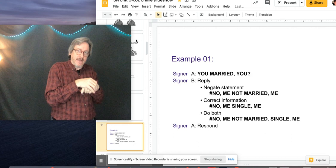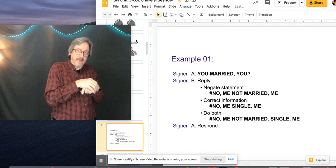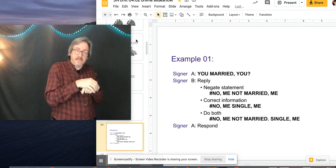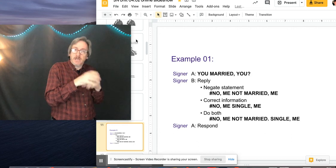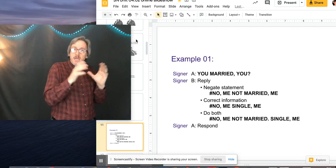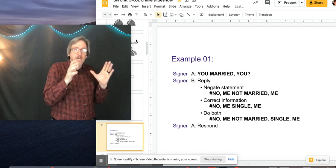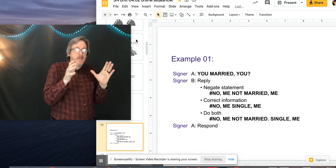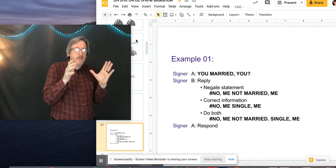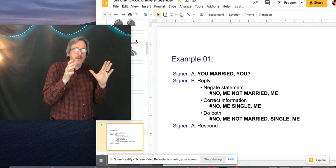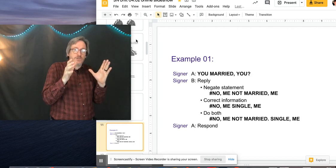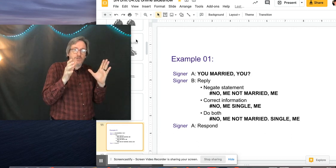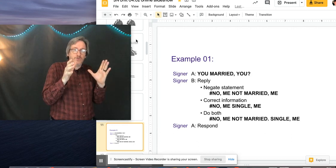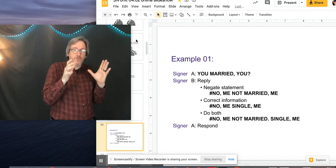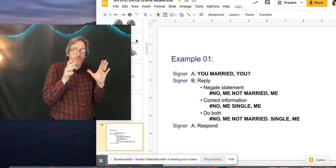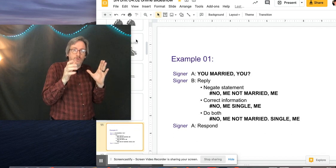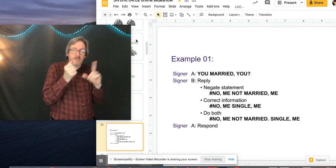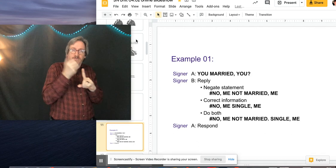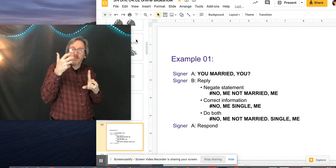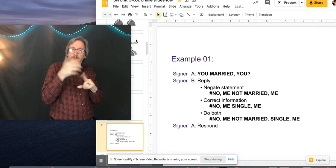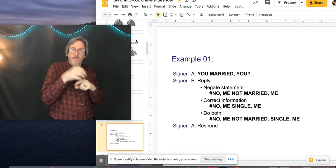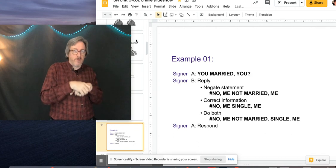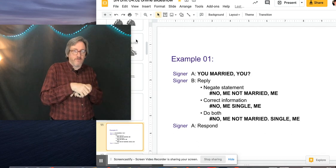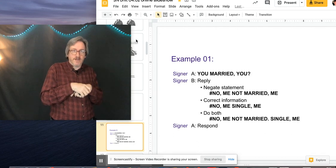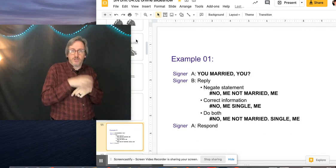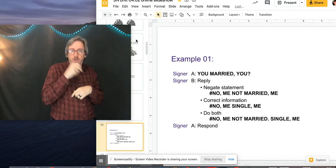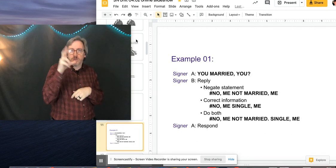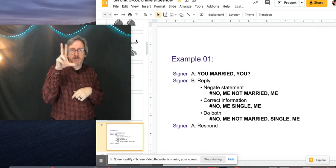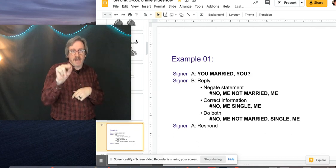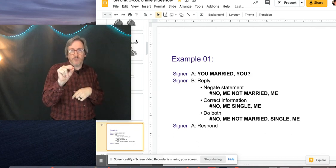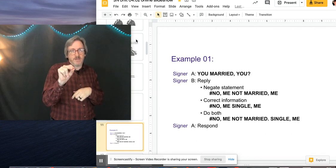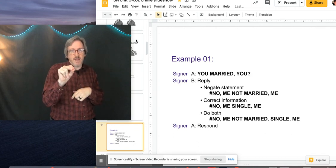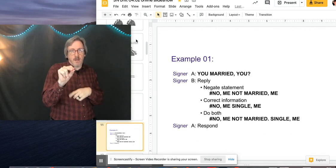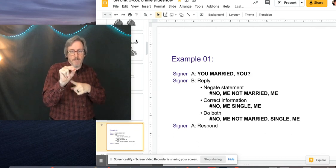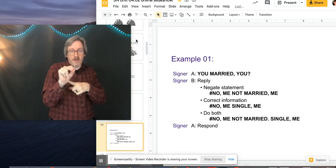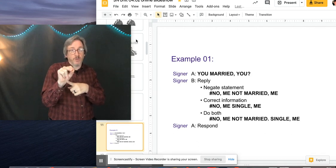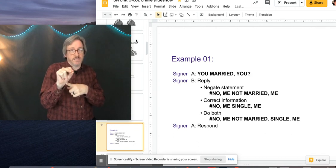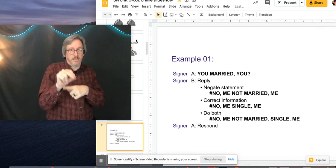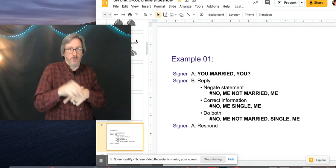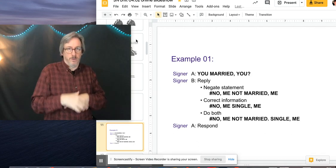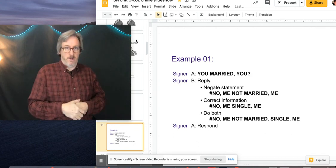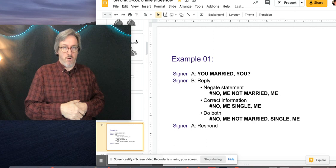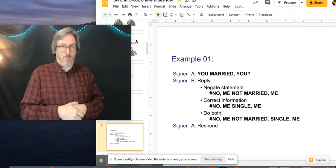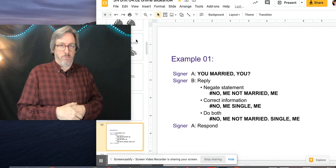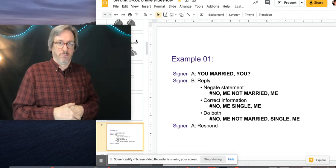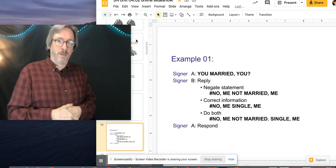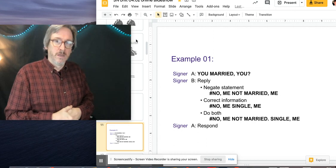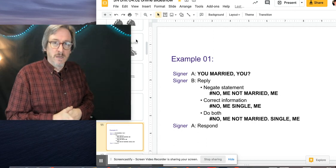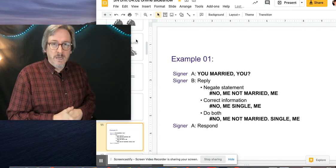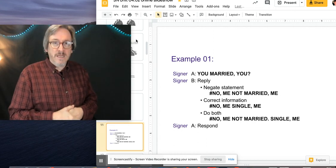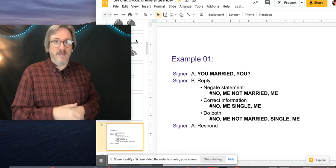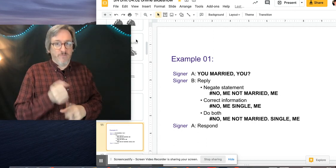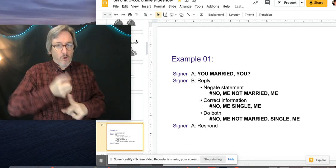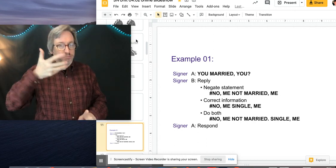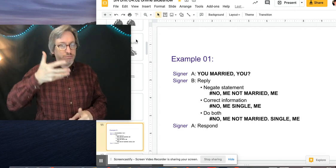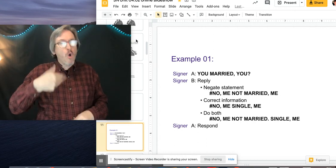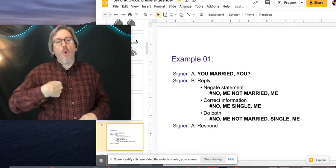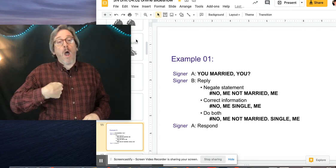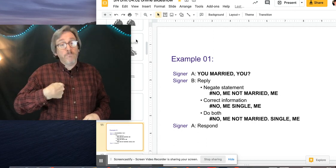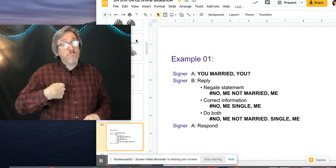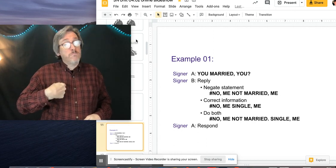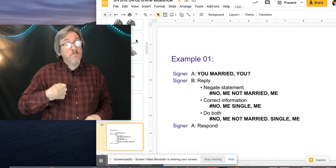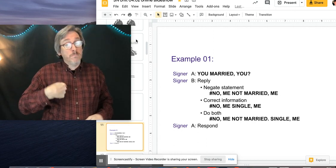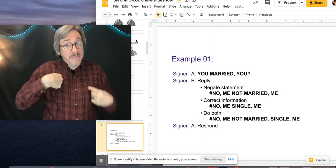expanding is to give a little bit more information. Don't just end with a monosyllable. No. Give more.